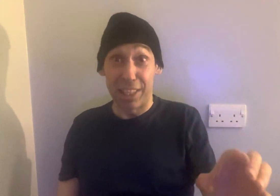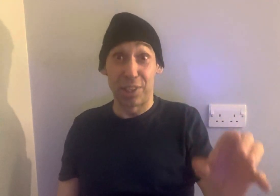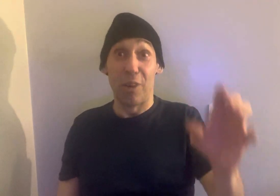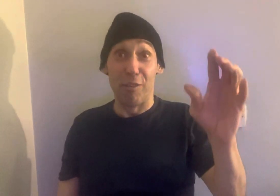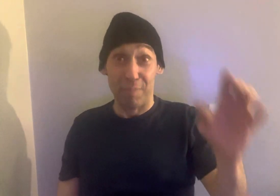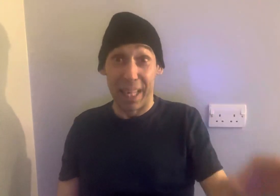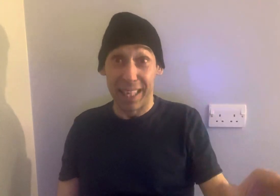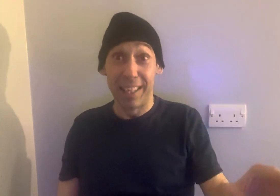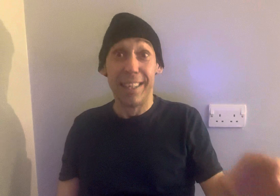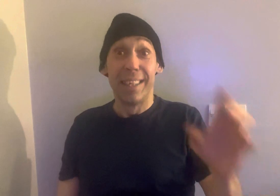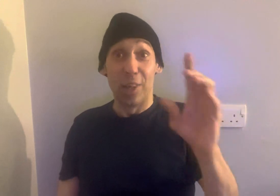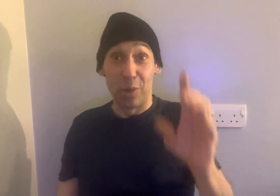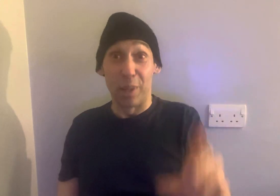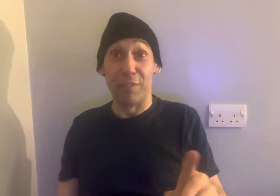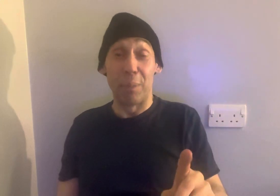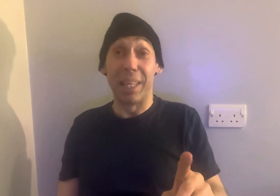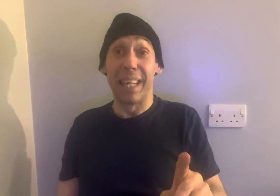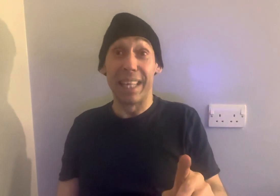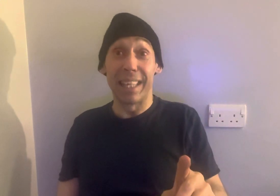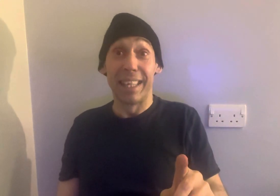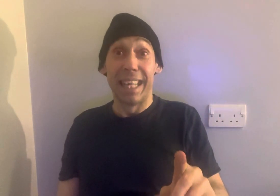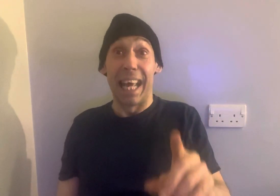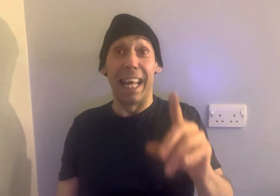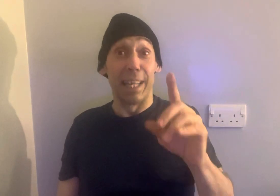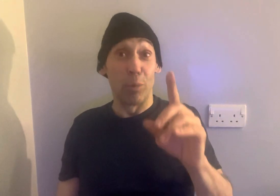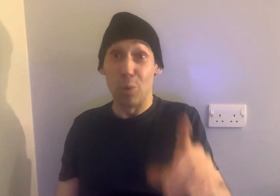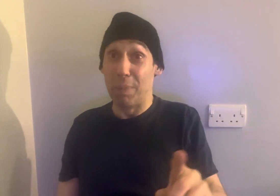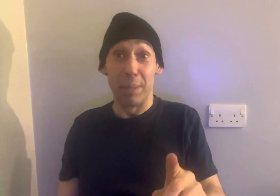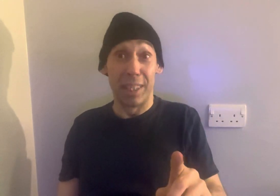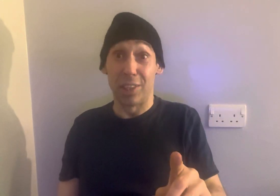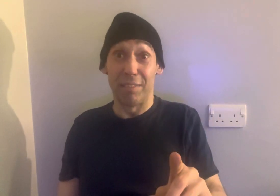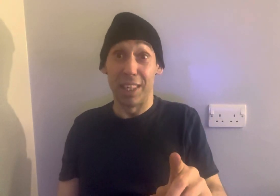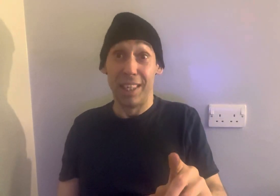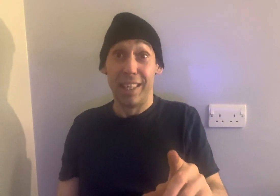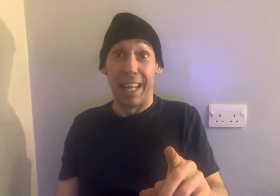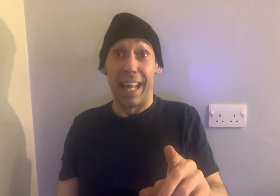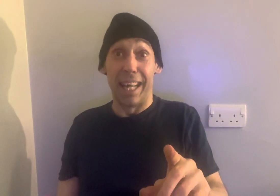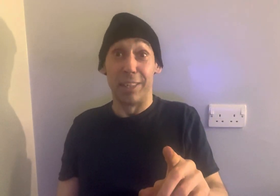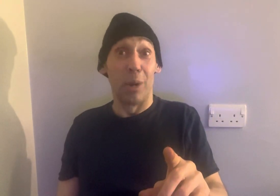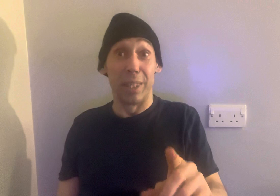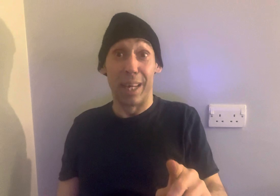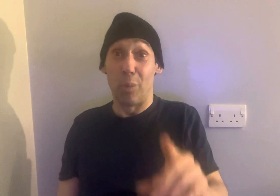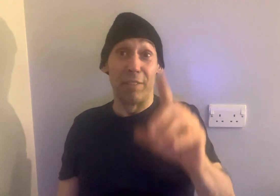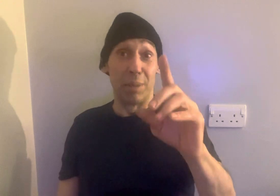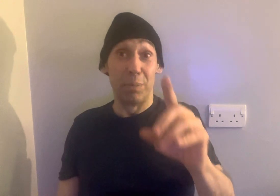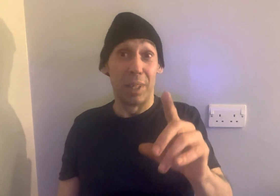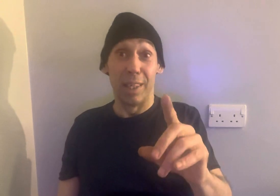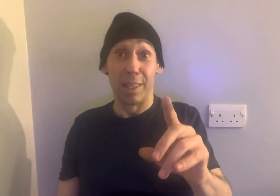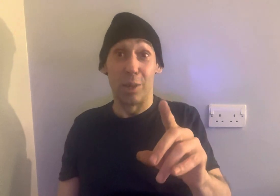of men looking for the big link. And they were all blaming each other. And not only that, one of them got